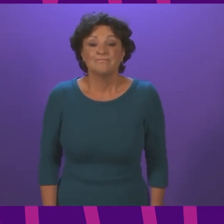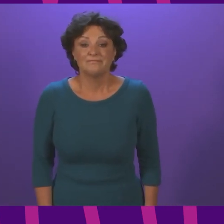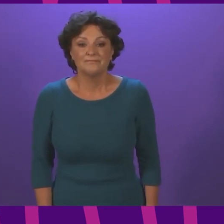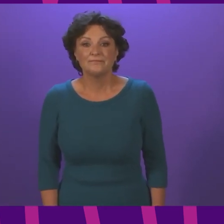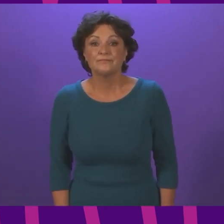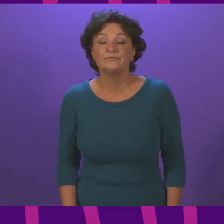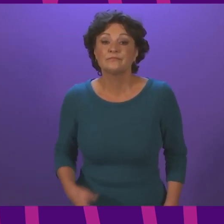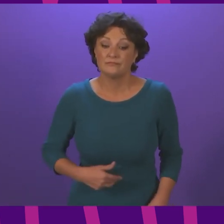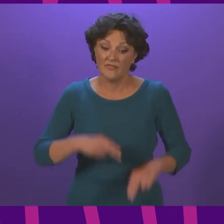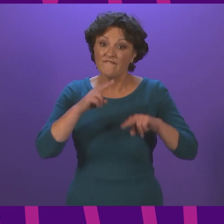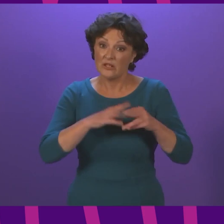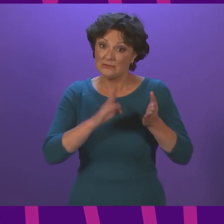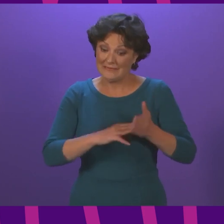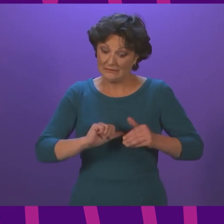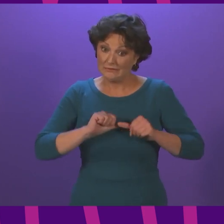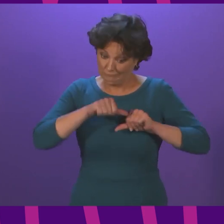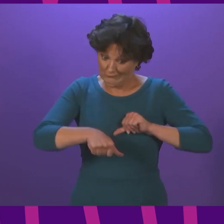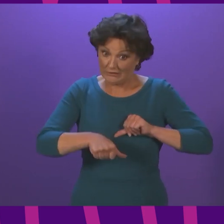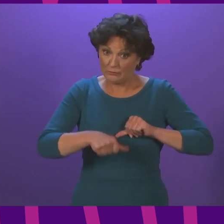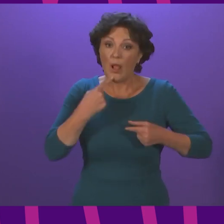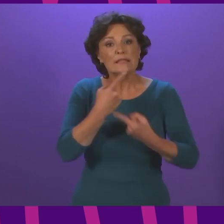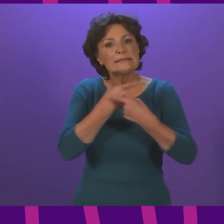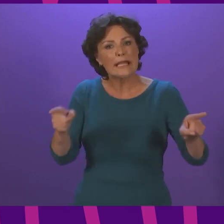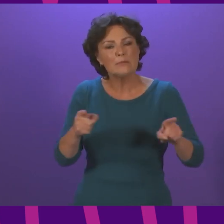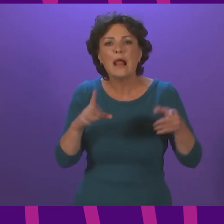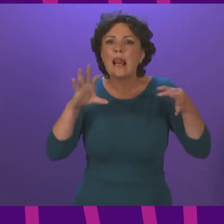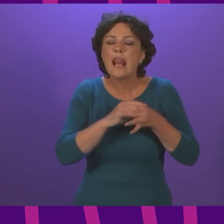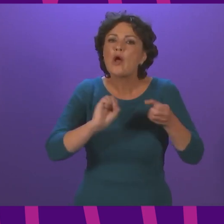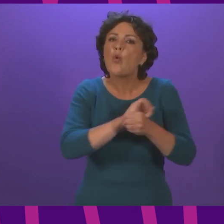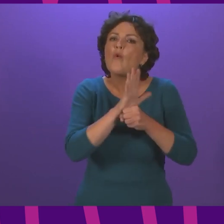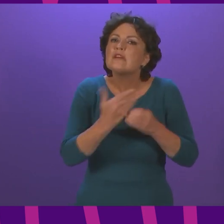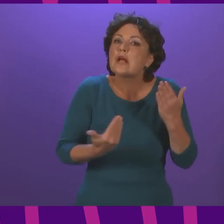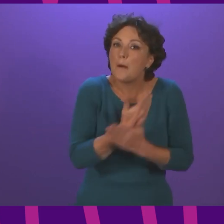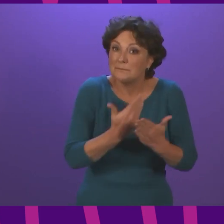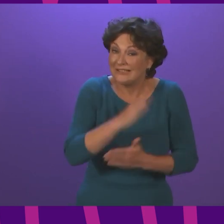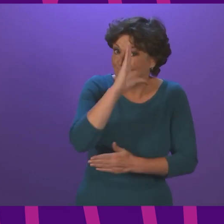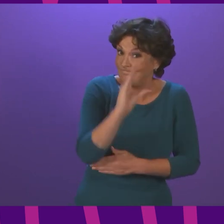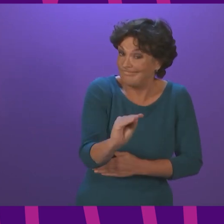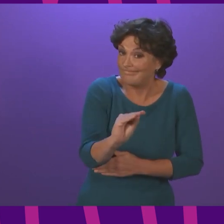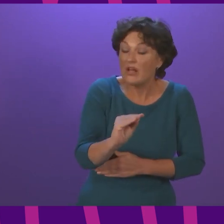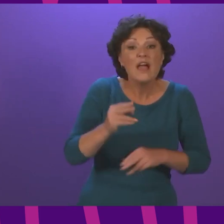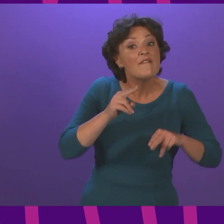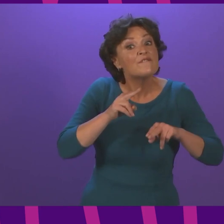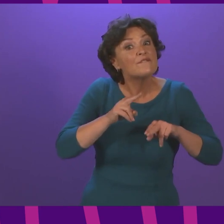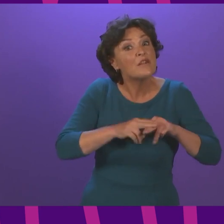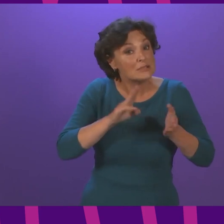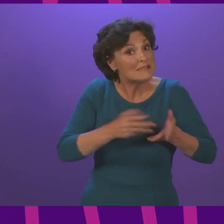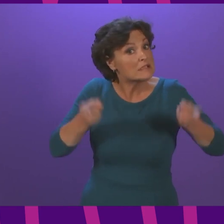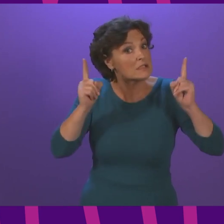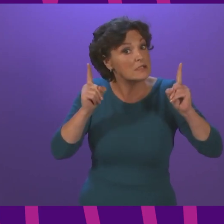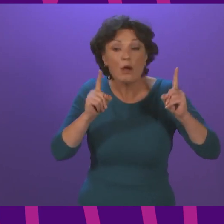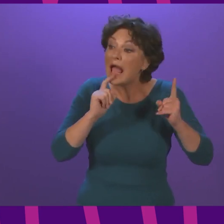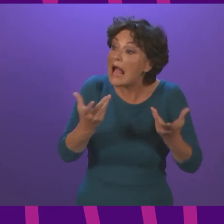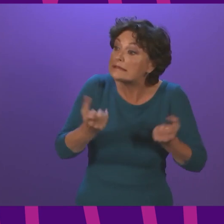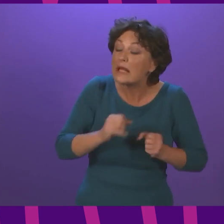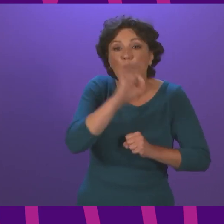The First Minister will take questions at the end of her statement, and so there should be no interventions or interruptions. And I call on Nicola